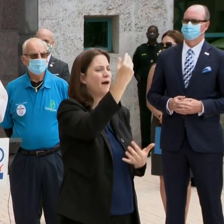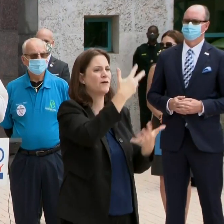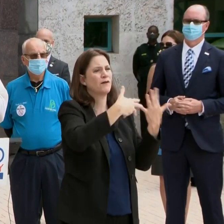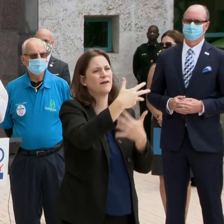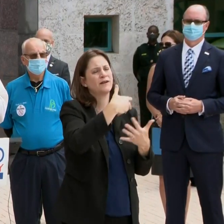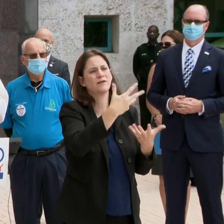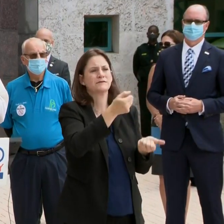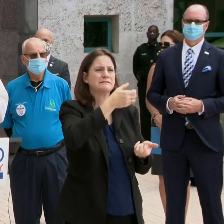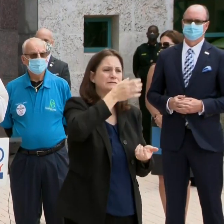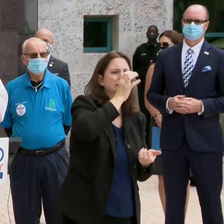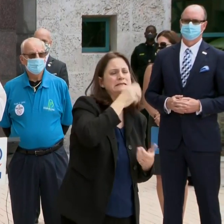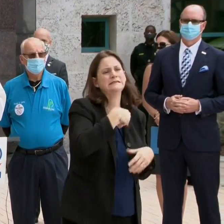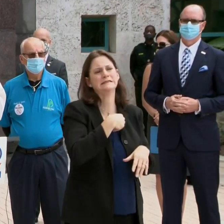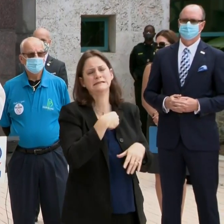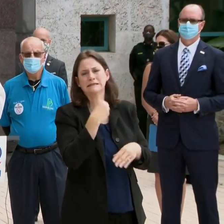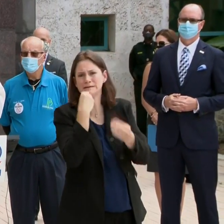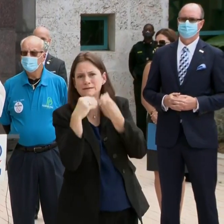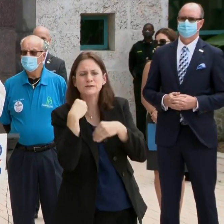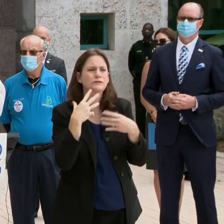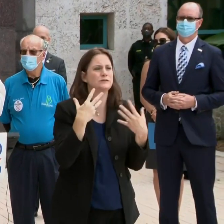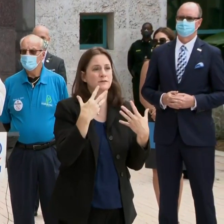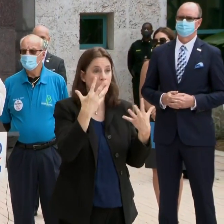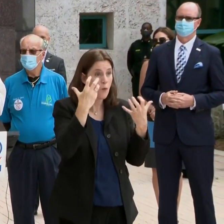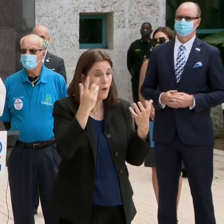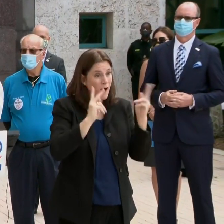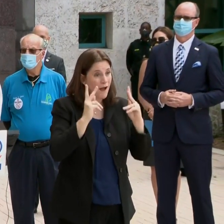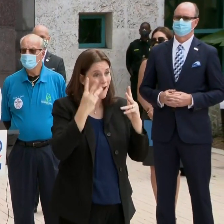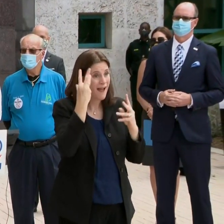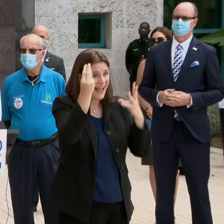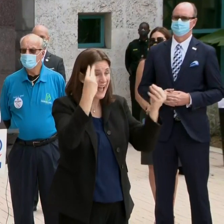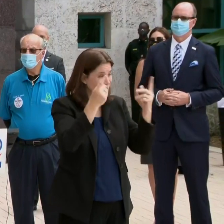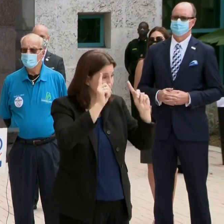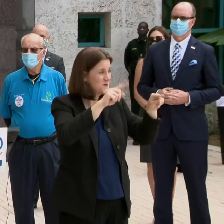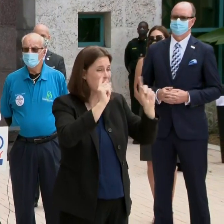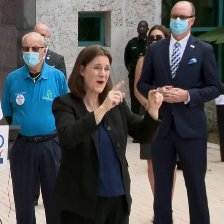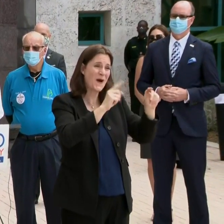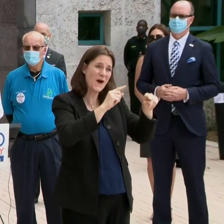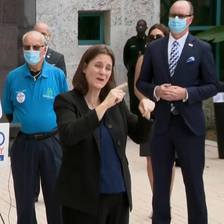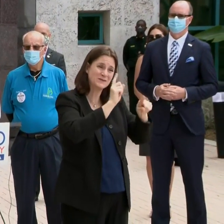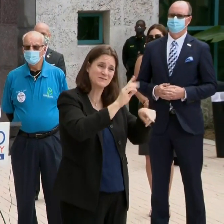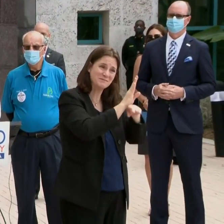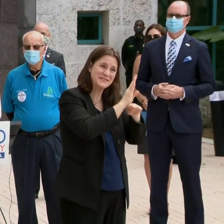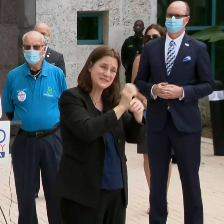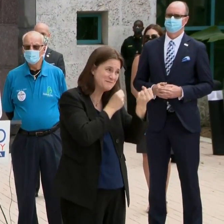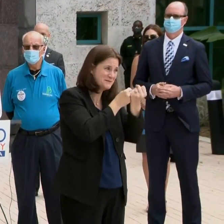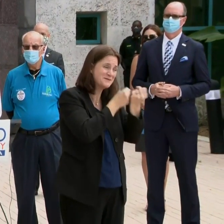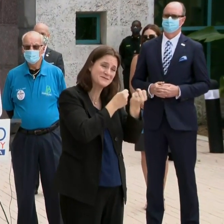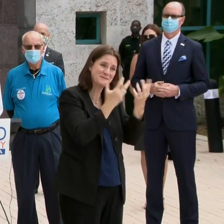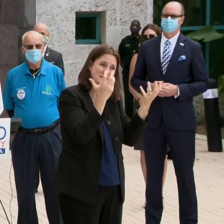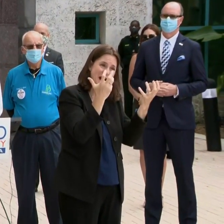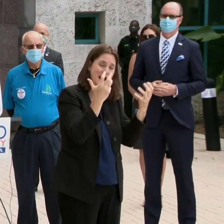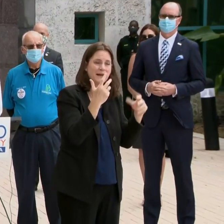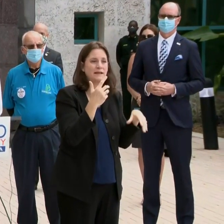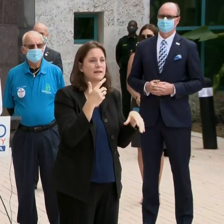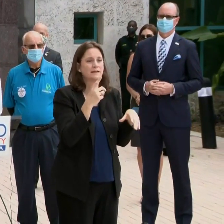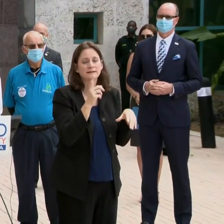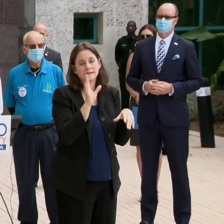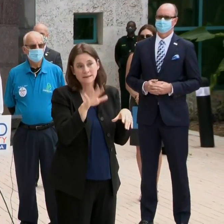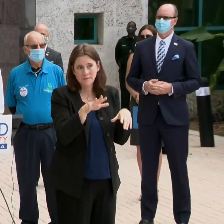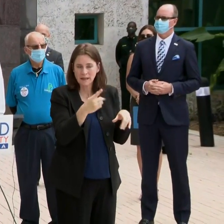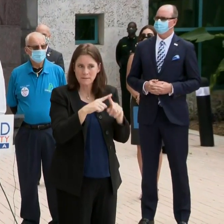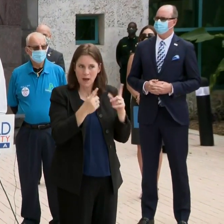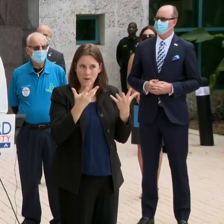for a drink or for dinner. We want folks to go out and patronize our businesses. And the last thing we need is a